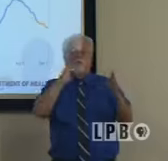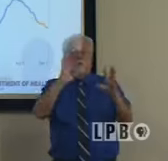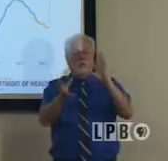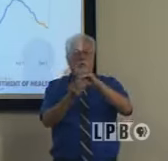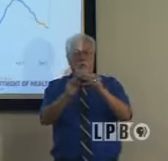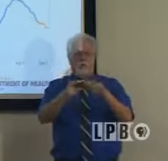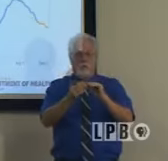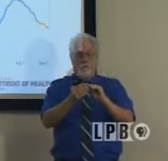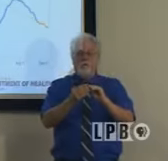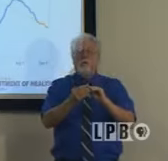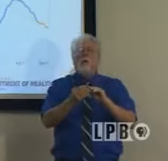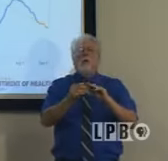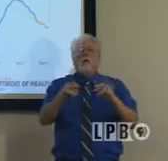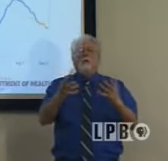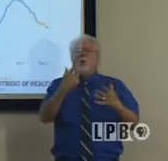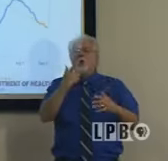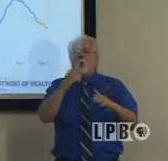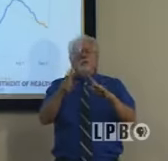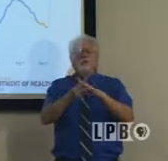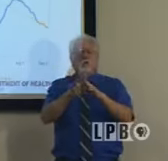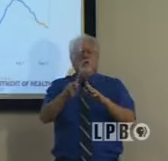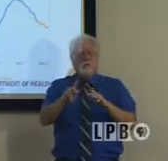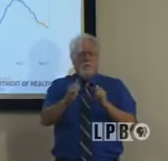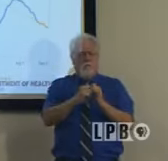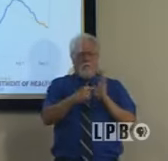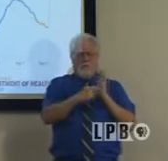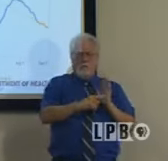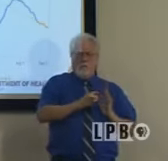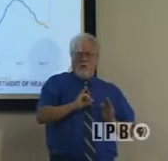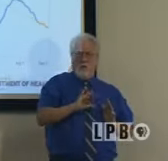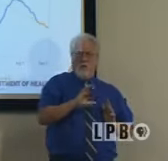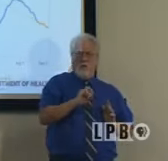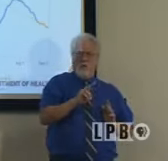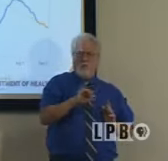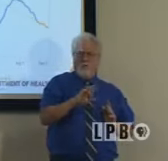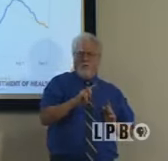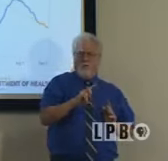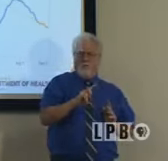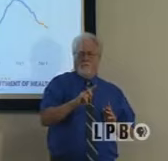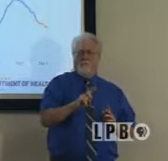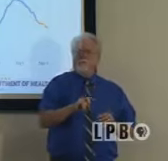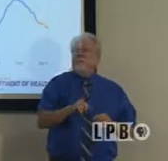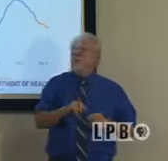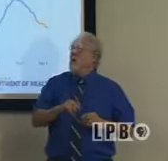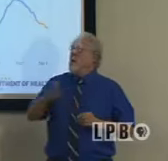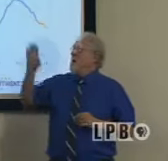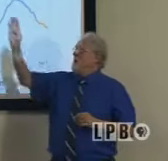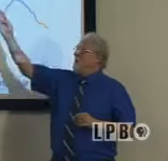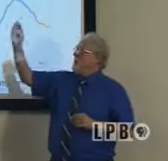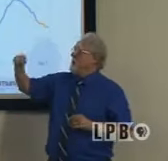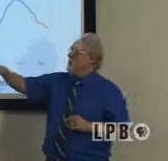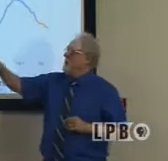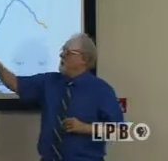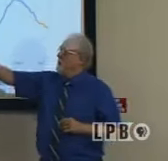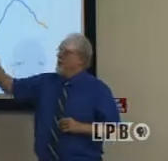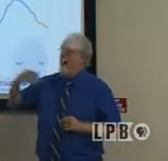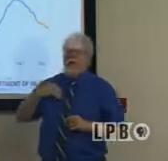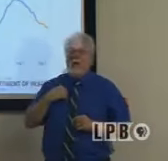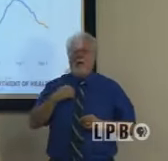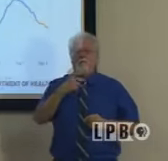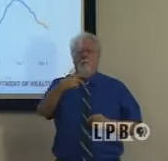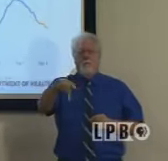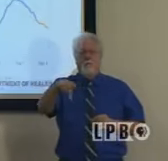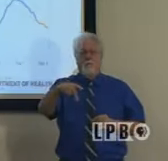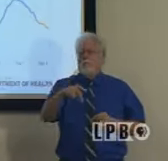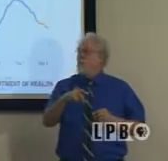department. So it gives us a sense of who's showing up with symptoms that are like COVID when they're coming to an emergency room. Below that, you have the graph with the